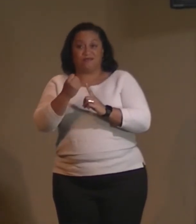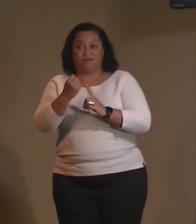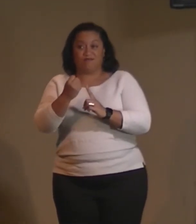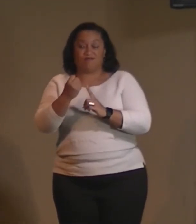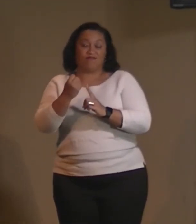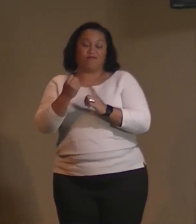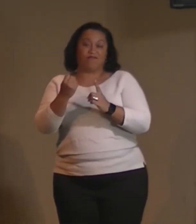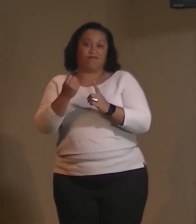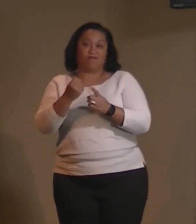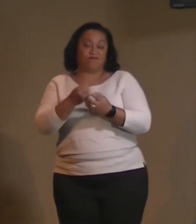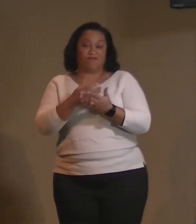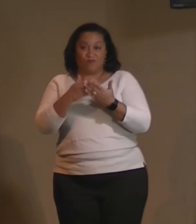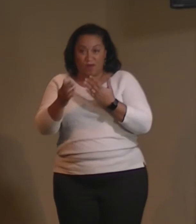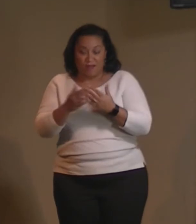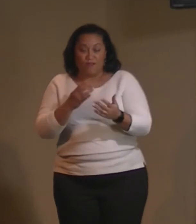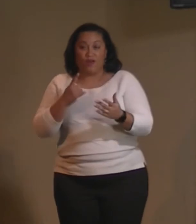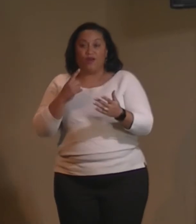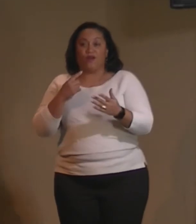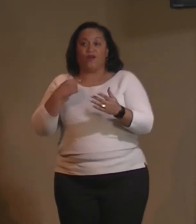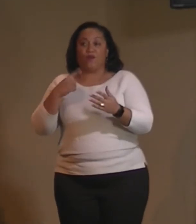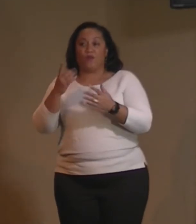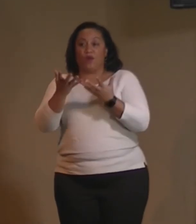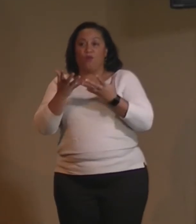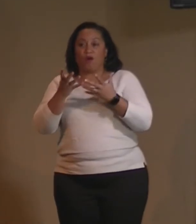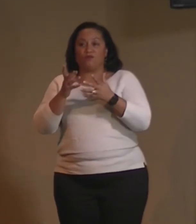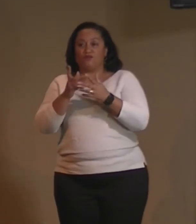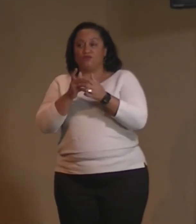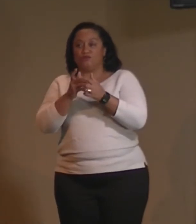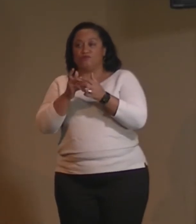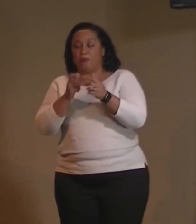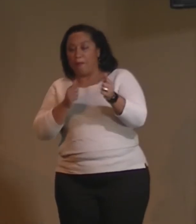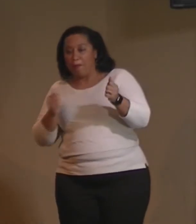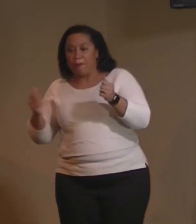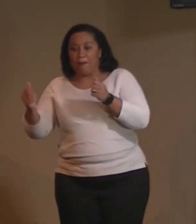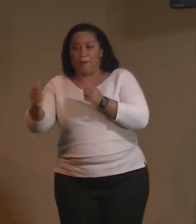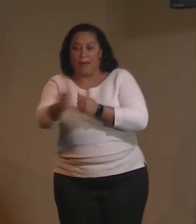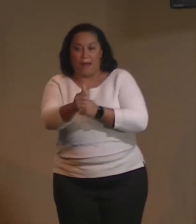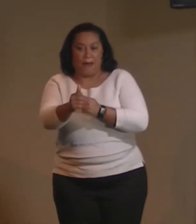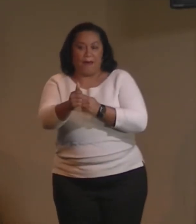quickly want to bypass and malpractice over spiritually